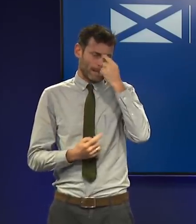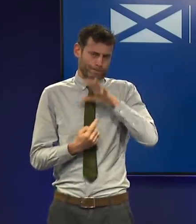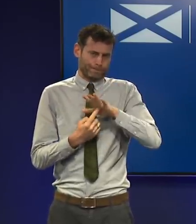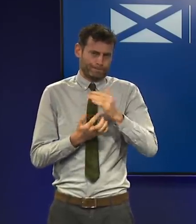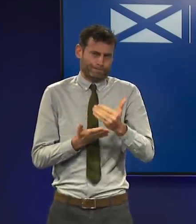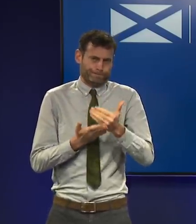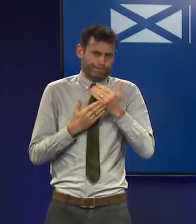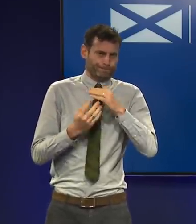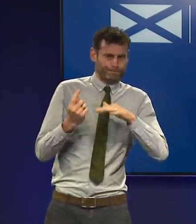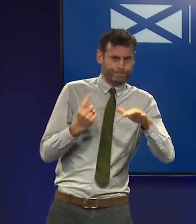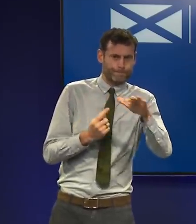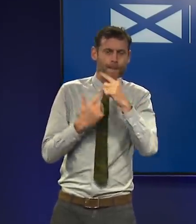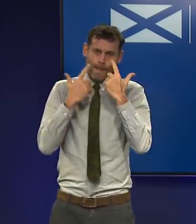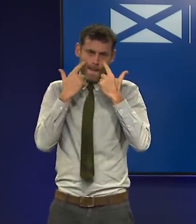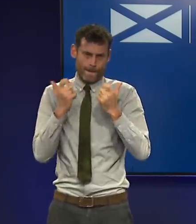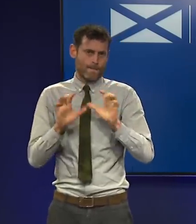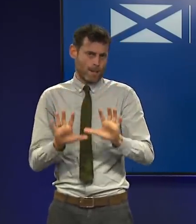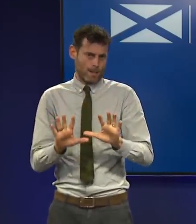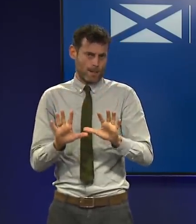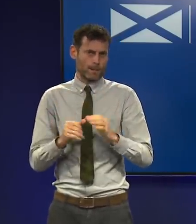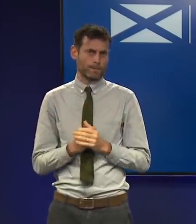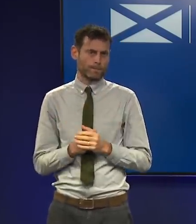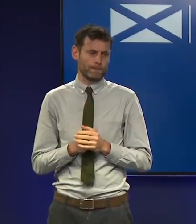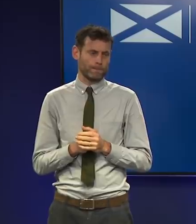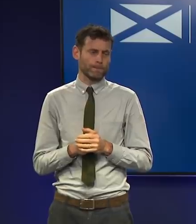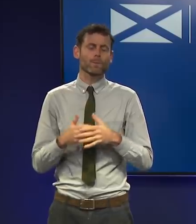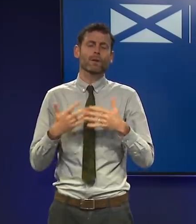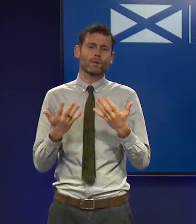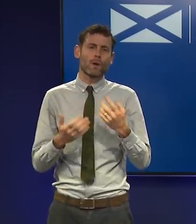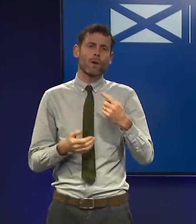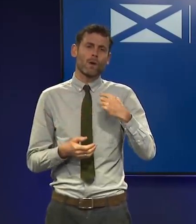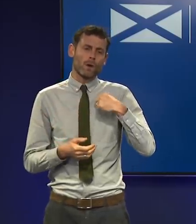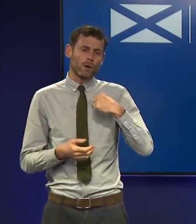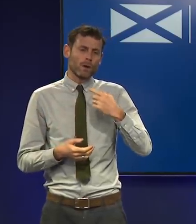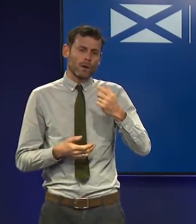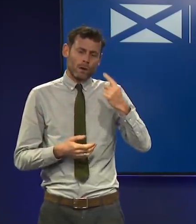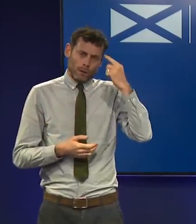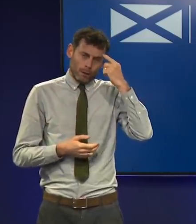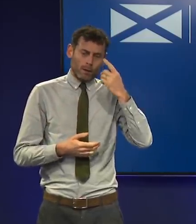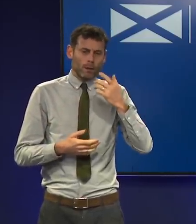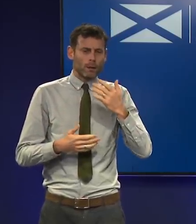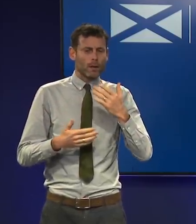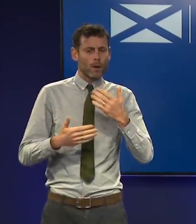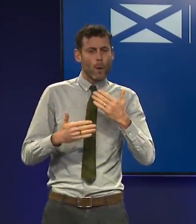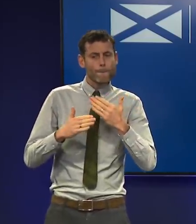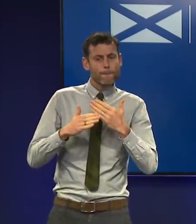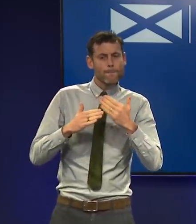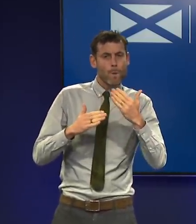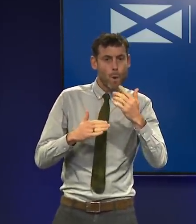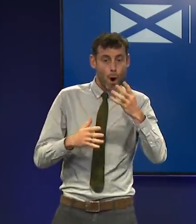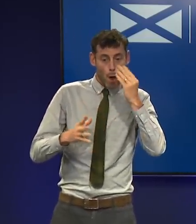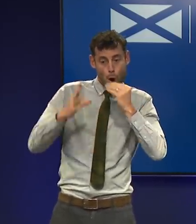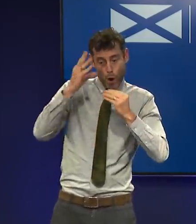stage. While we all hope that the emerging understanding of it will reduce rather than increase our level of concern,